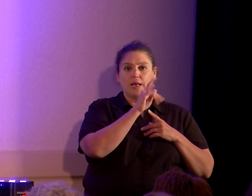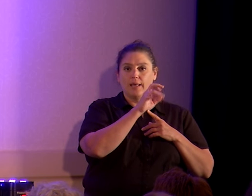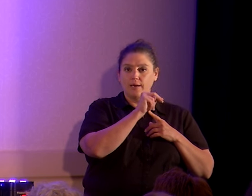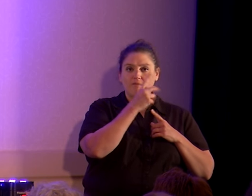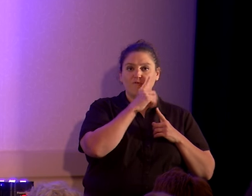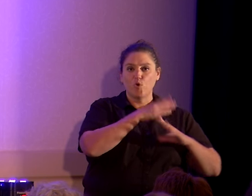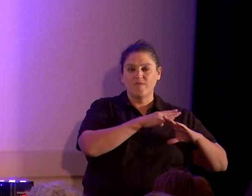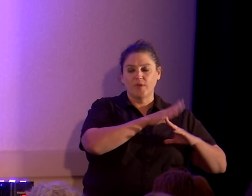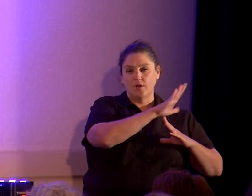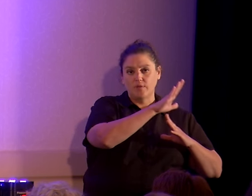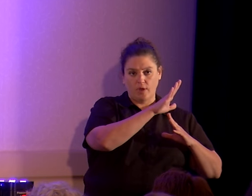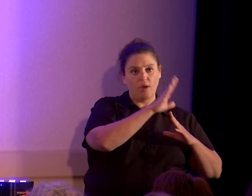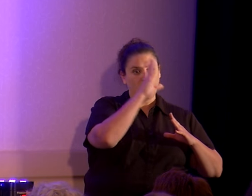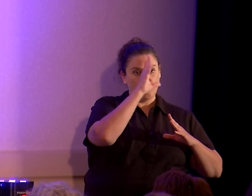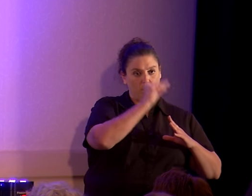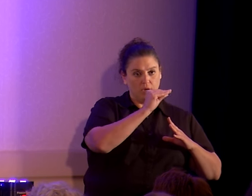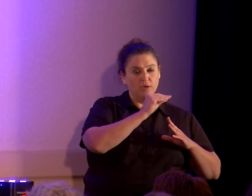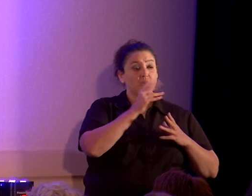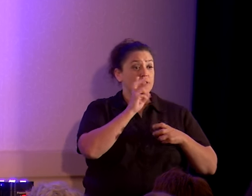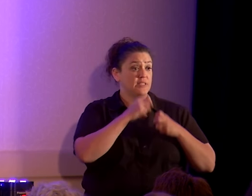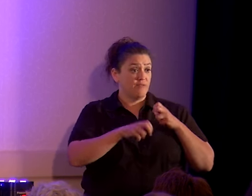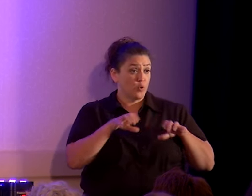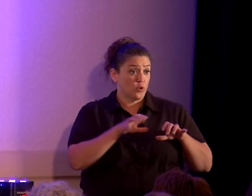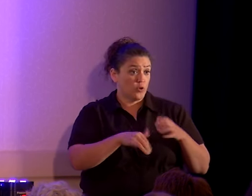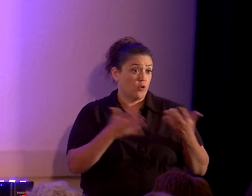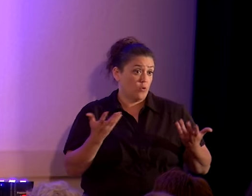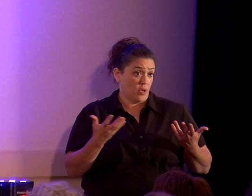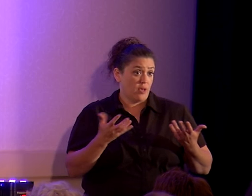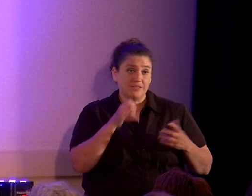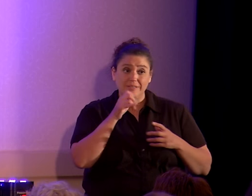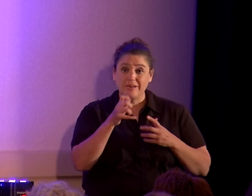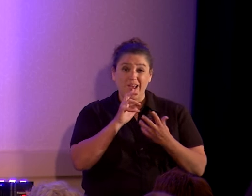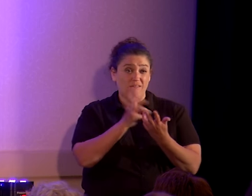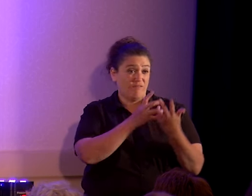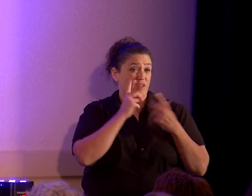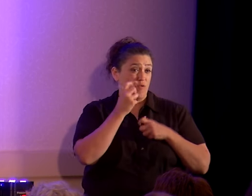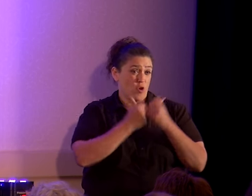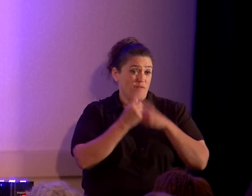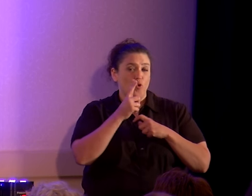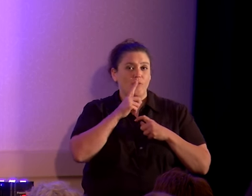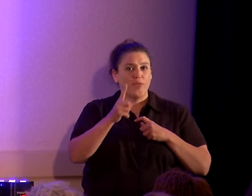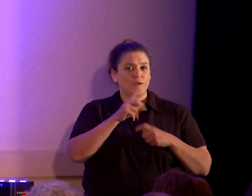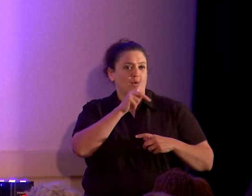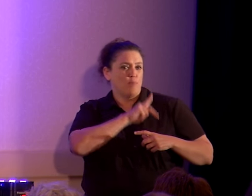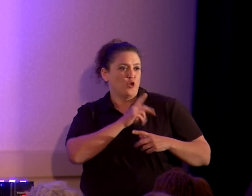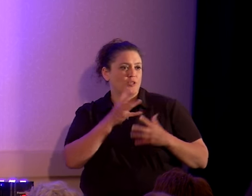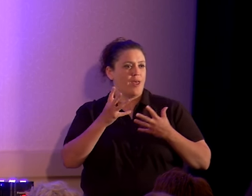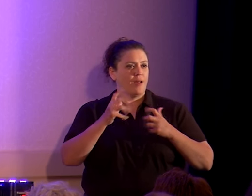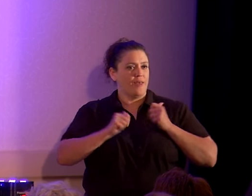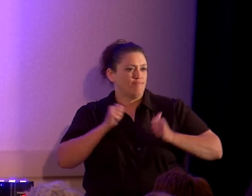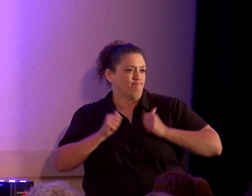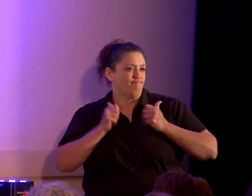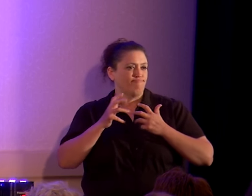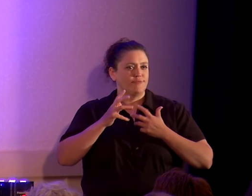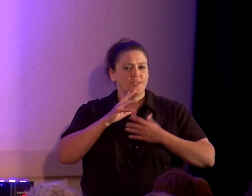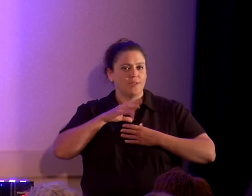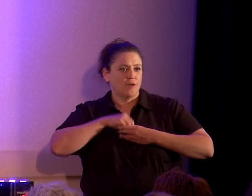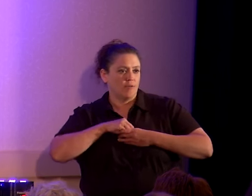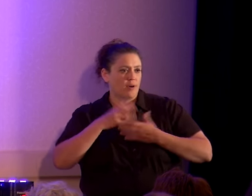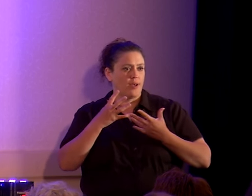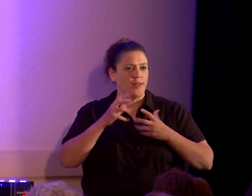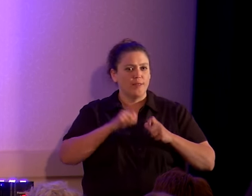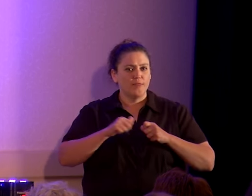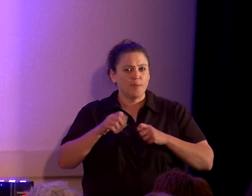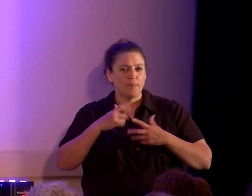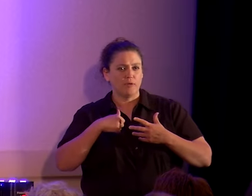It's hard to do. This isn't for everybody. There's a personality component to it. There's a theater component to it. There's a rhetorical component to it.